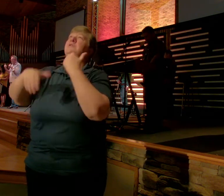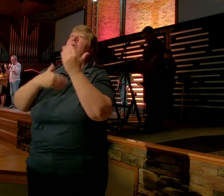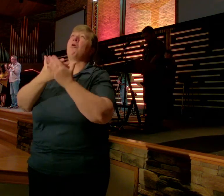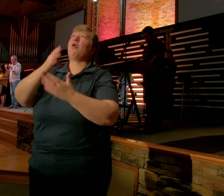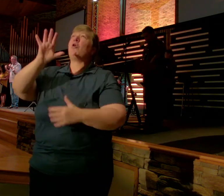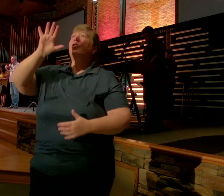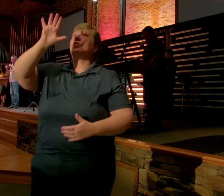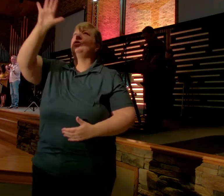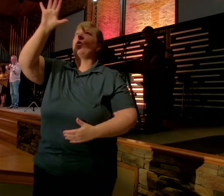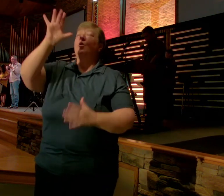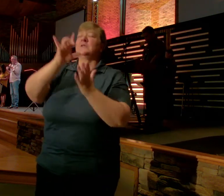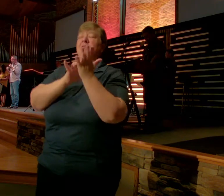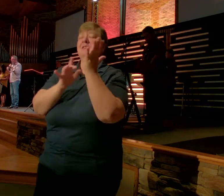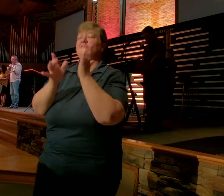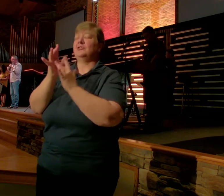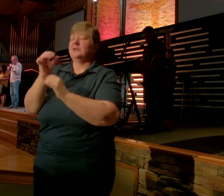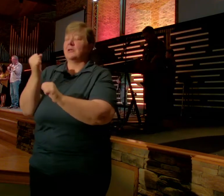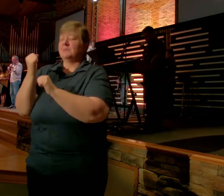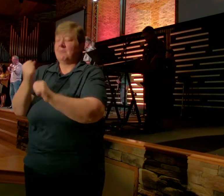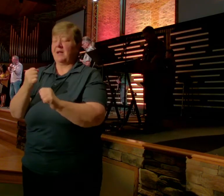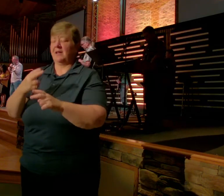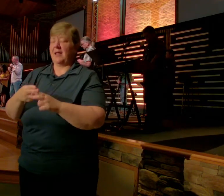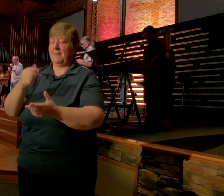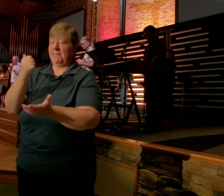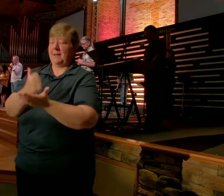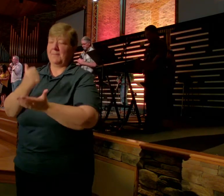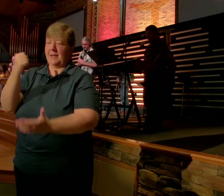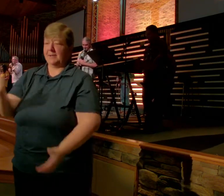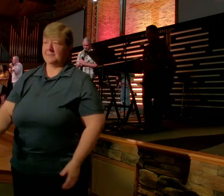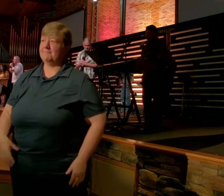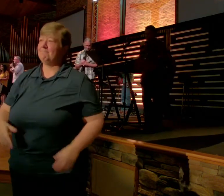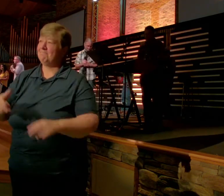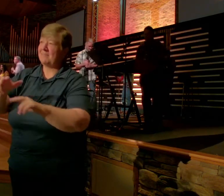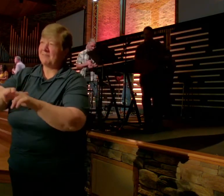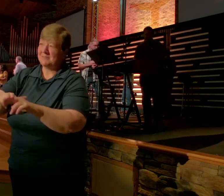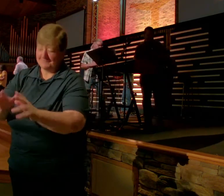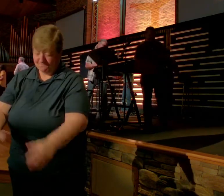In Jesus' mighty name Amen You may be seated